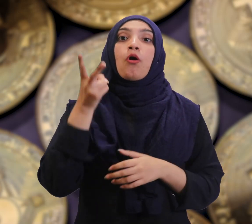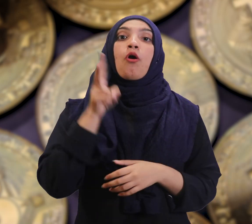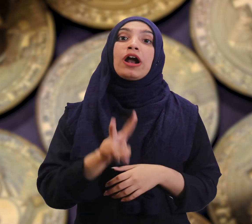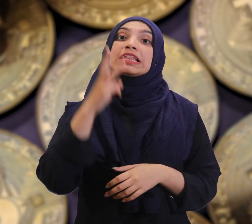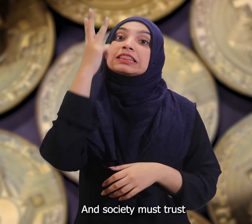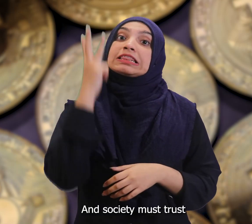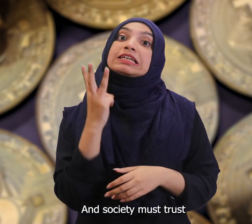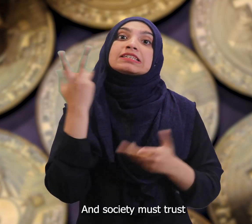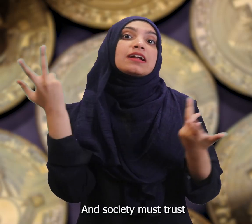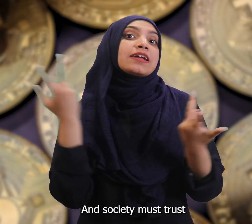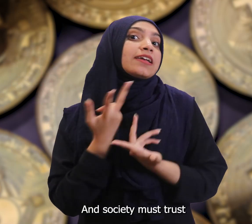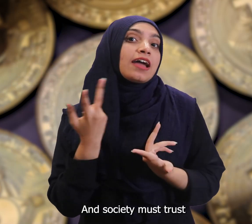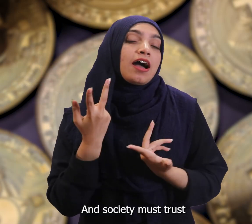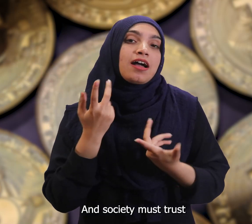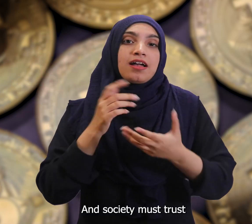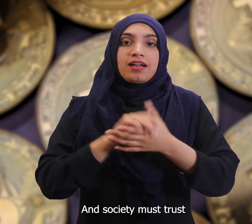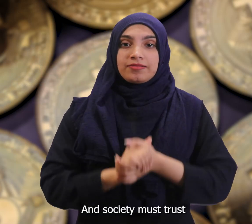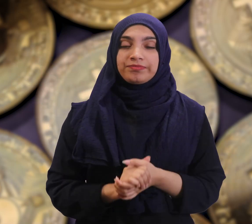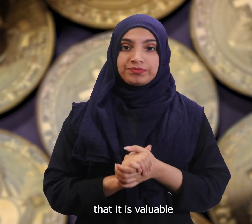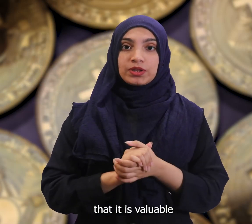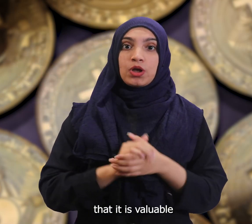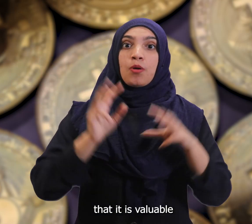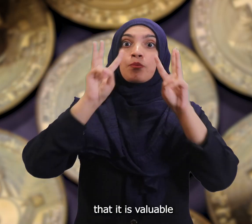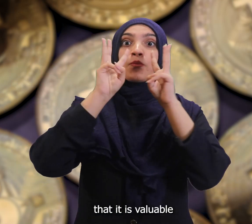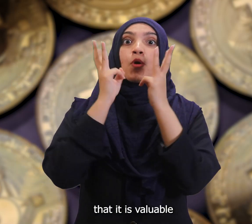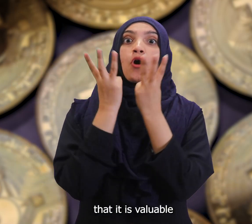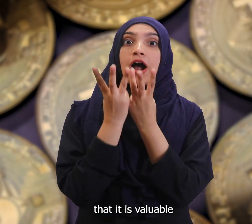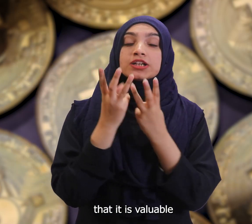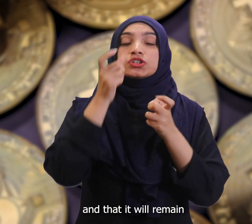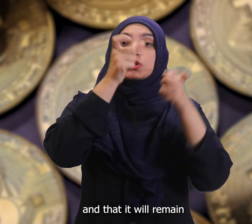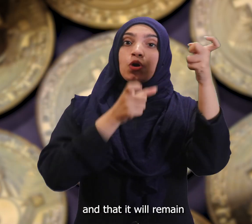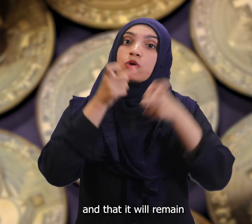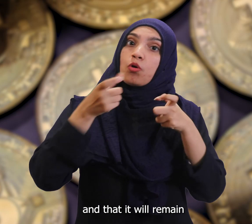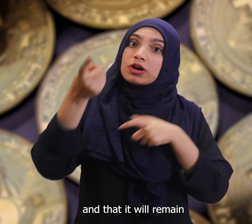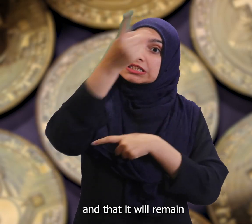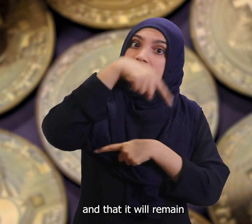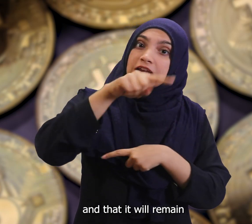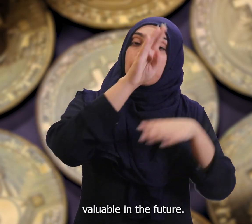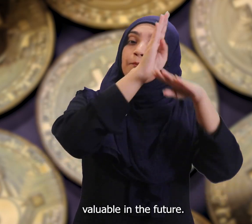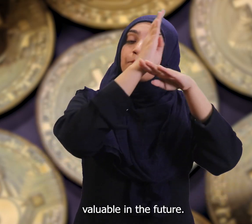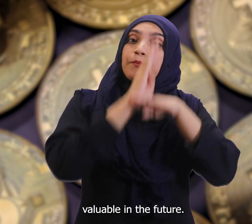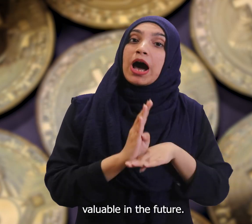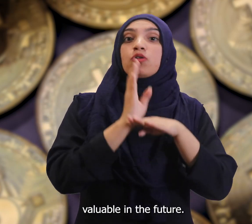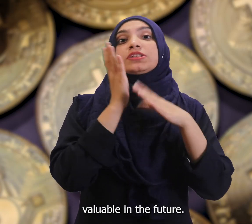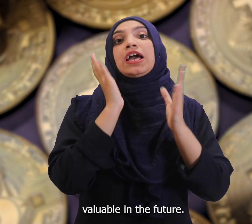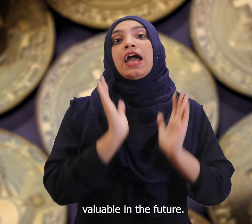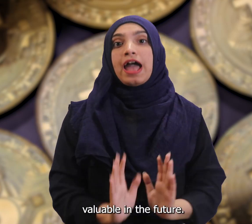And society must trust that it is valuable and that it will remain valuable in the future.